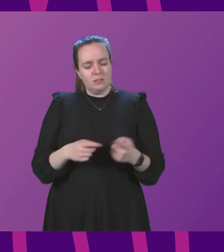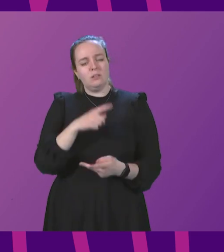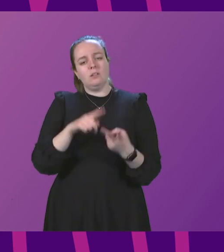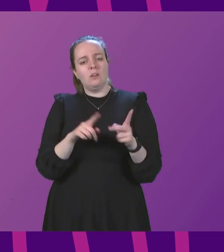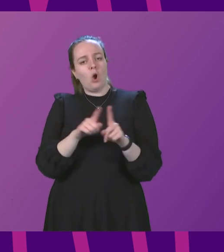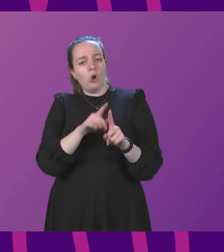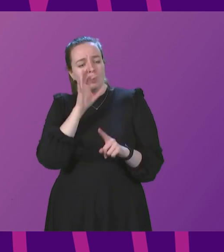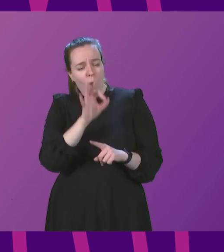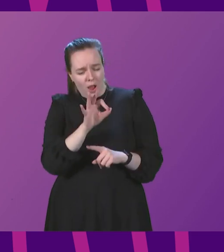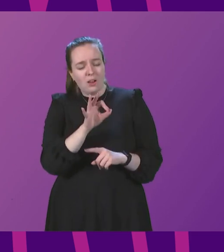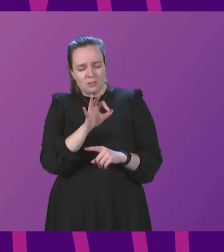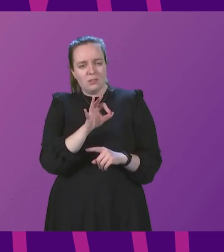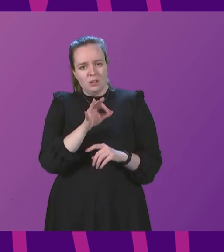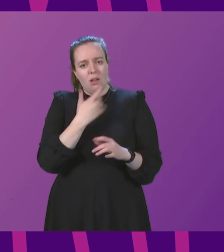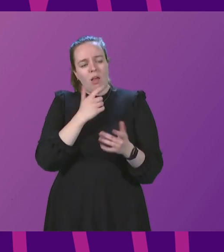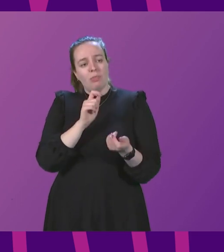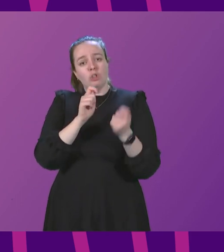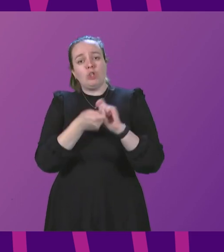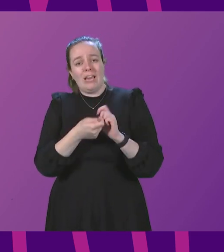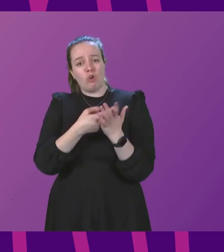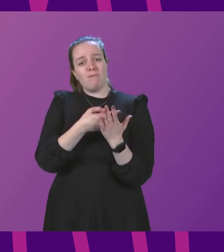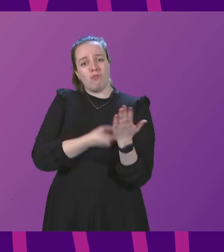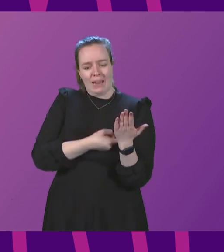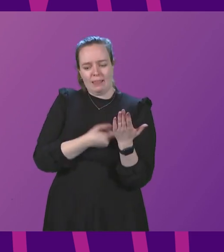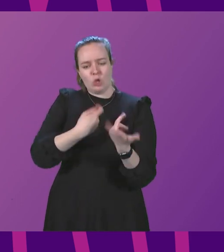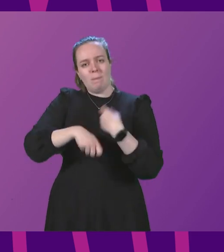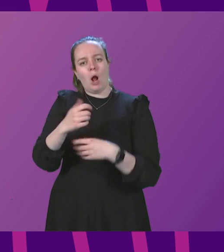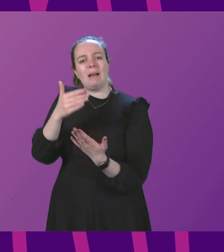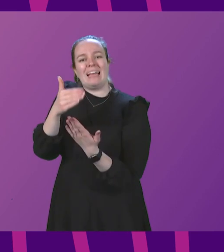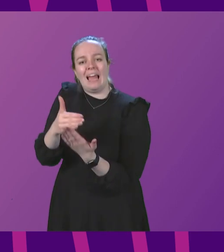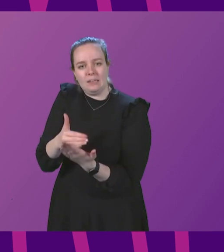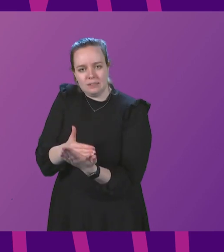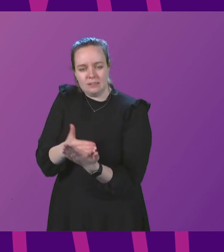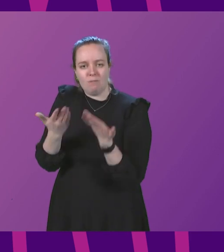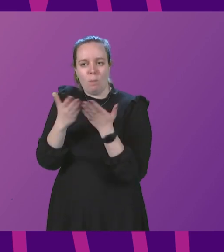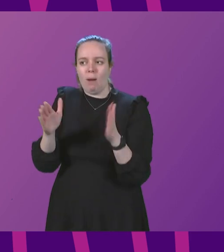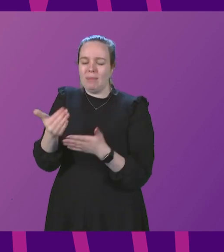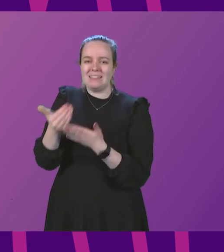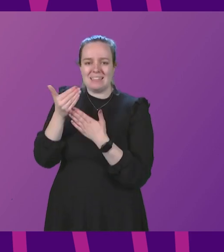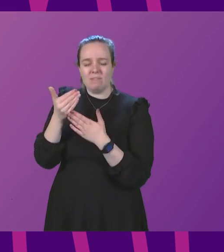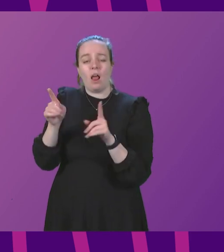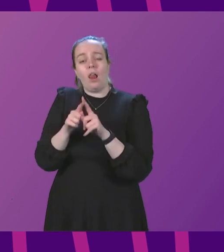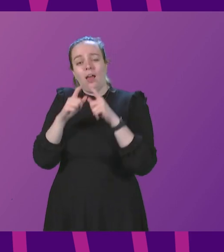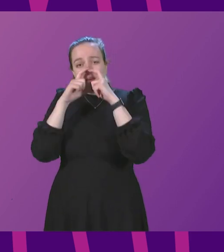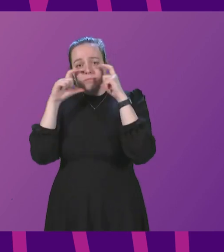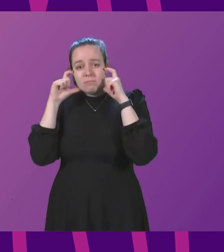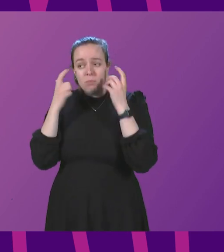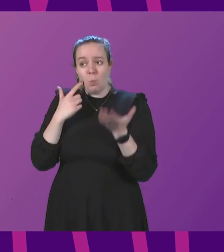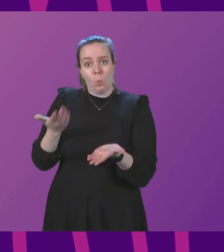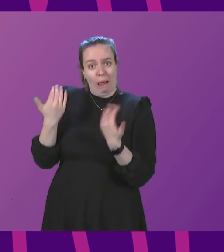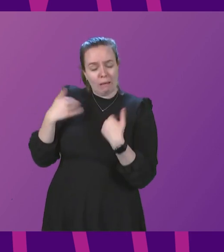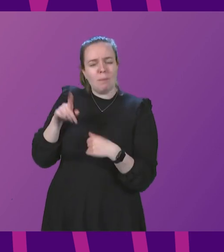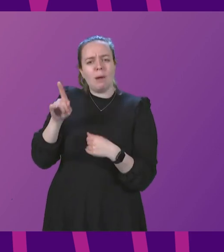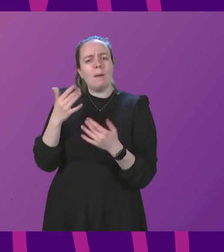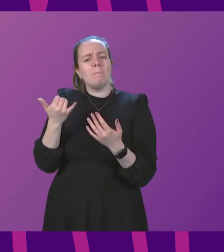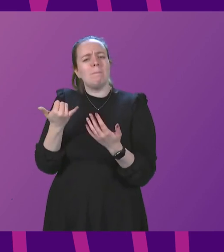also ask while the change of regulation into guidance for public safety measures such as face masks will be welcome there may